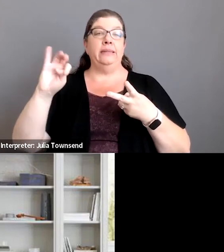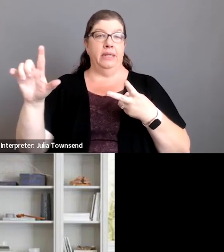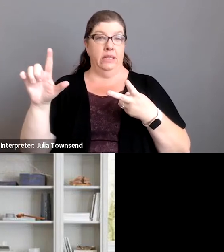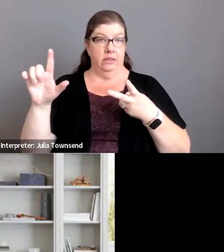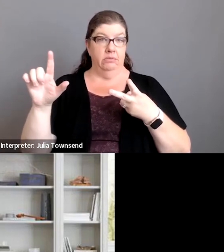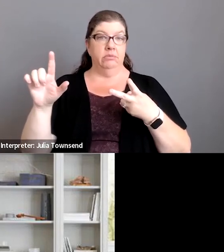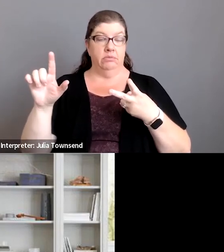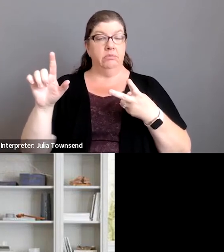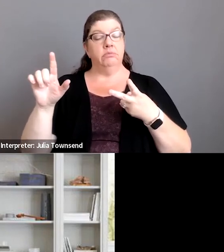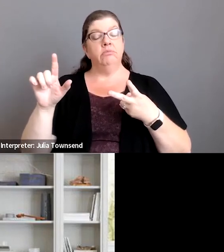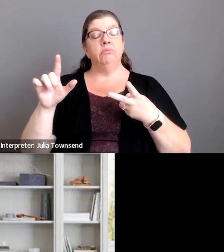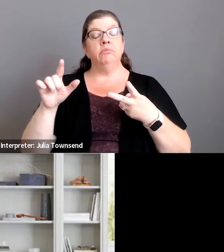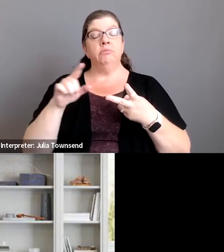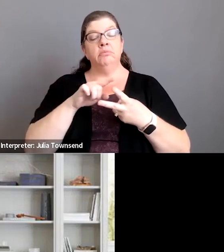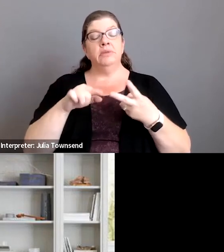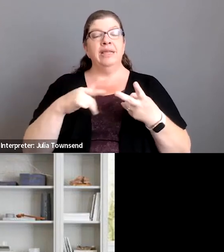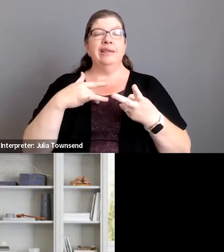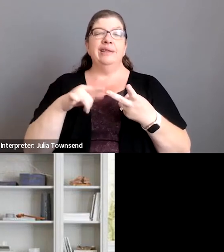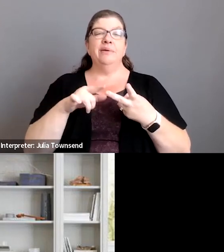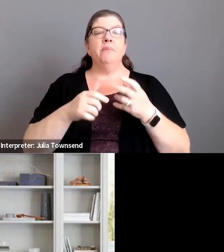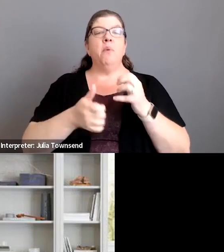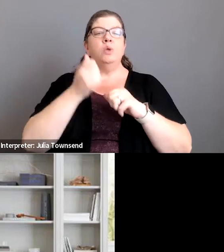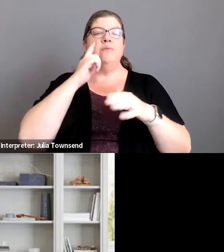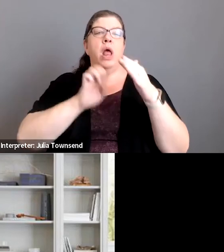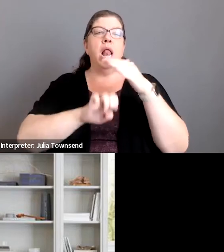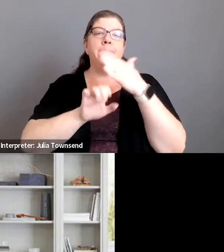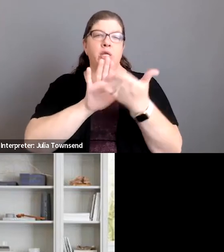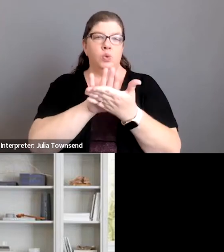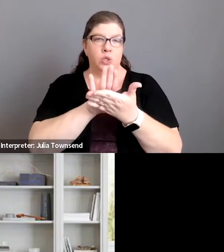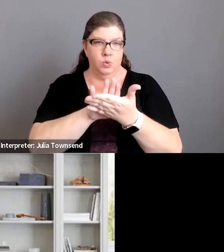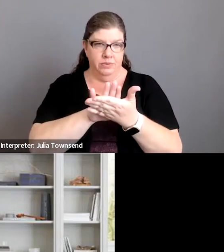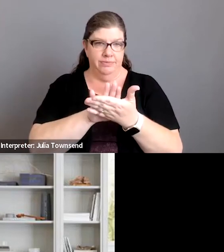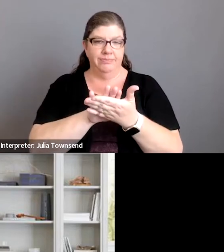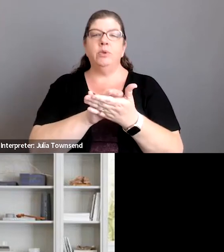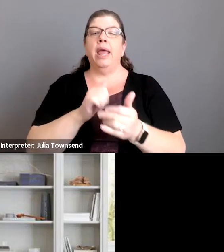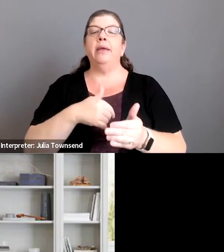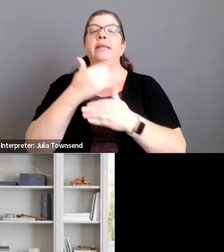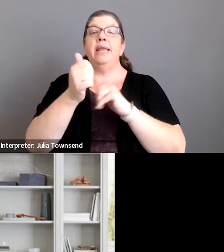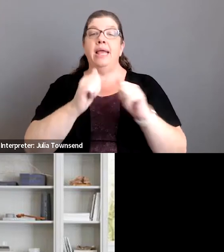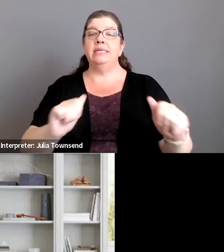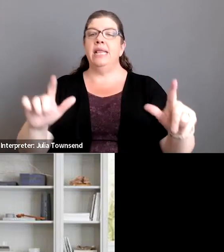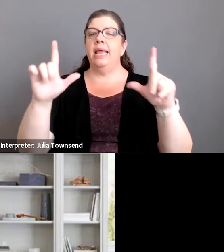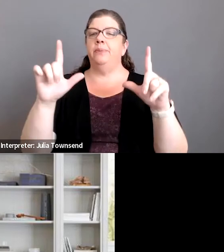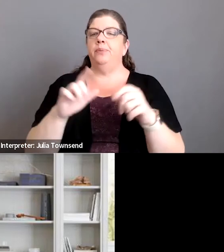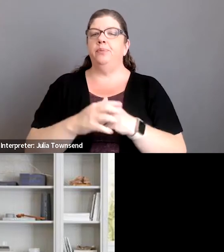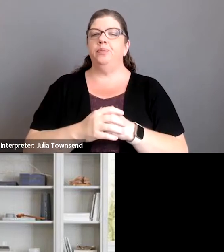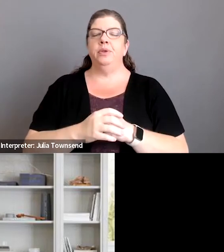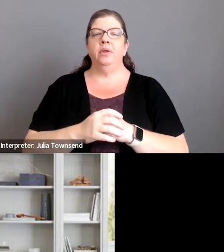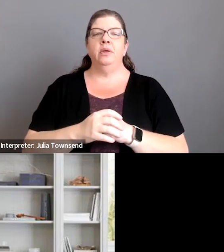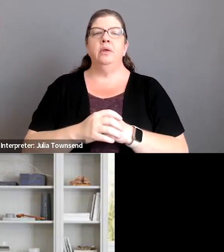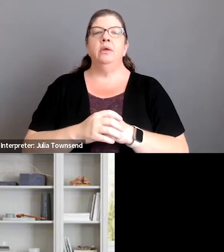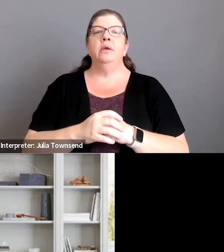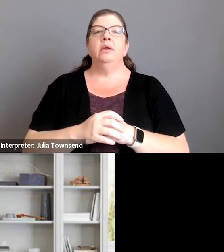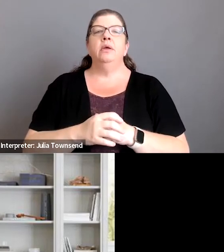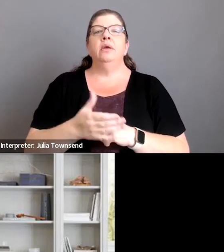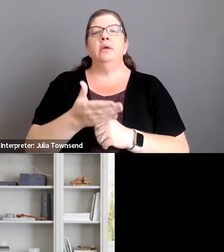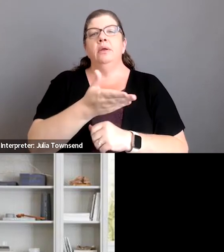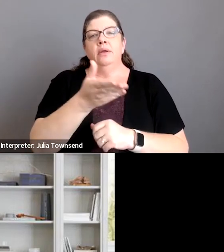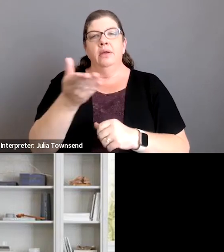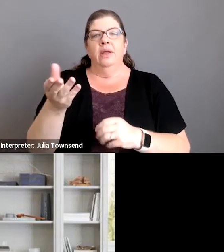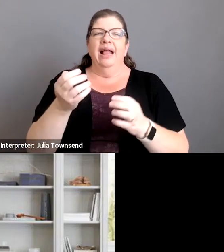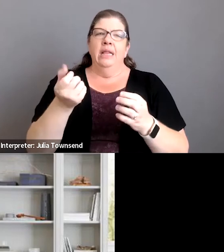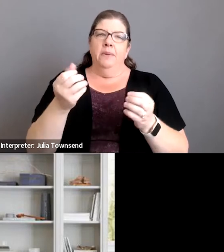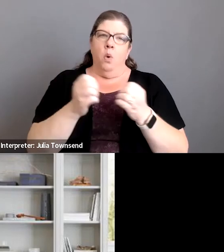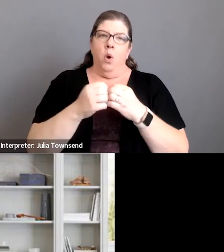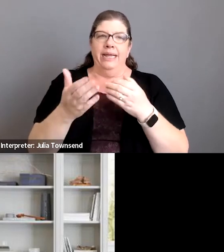on that and that's typically mostly just elementary schools okay next slide please this is a little